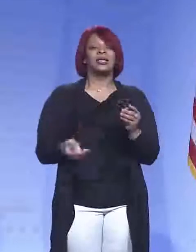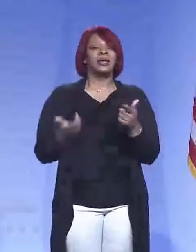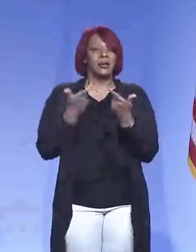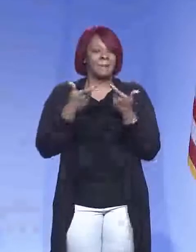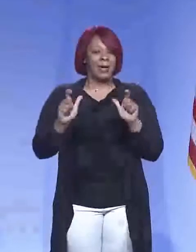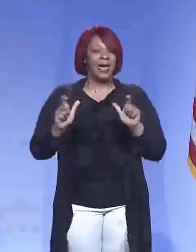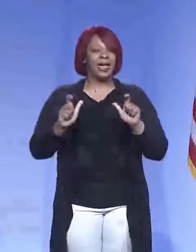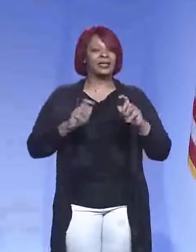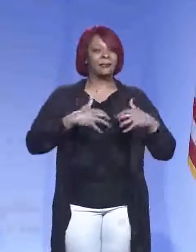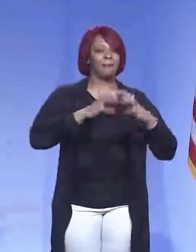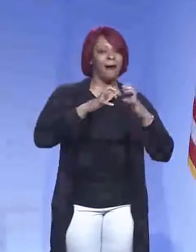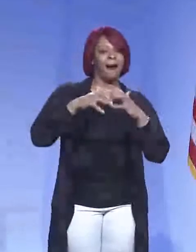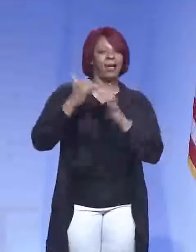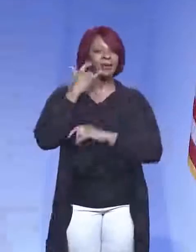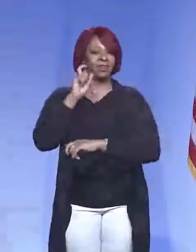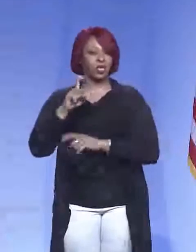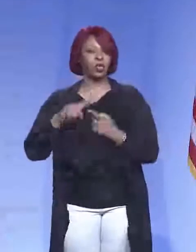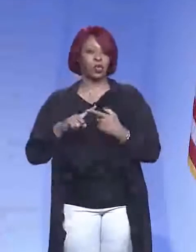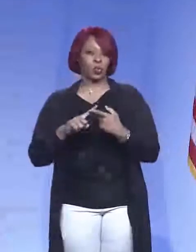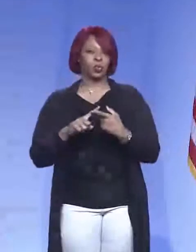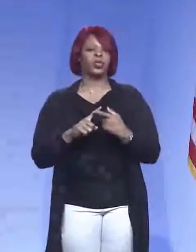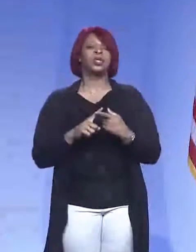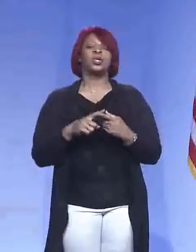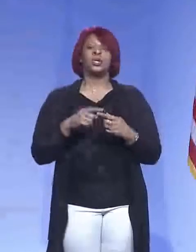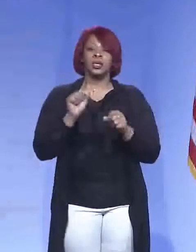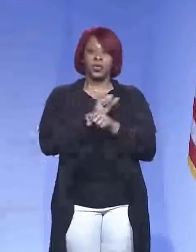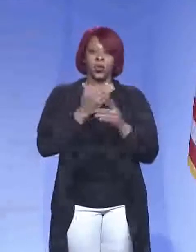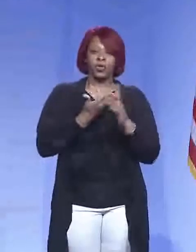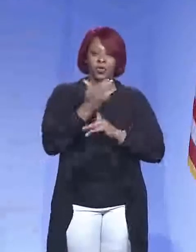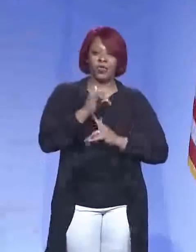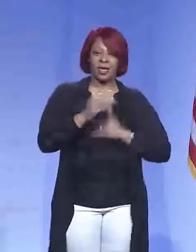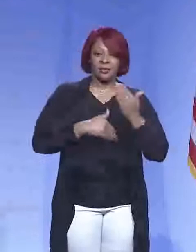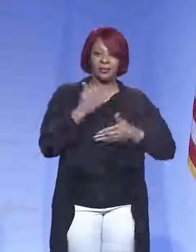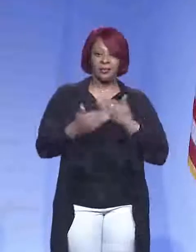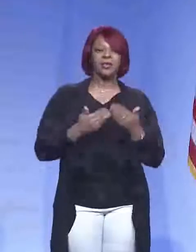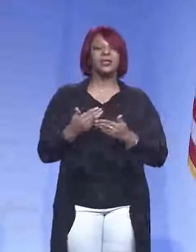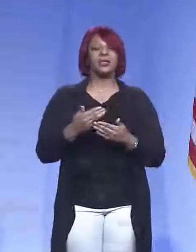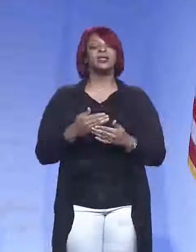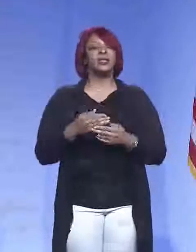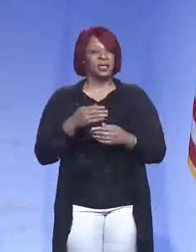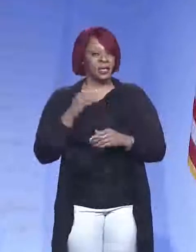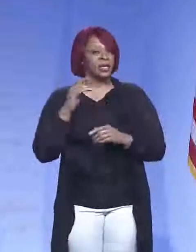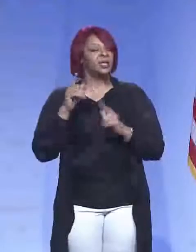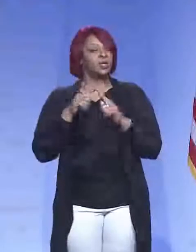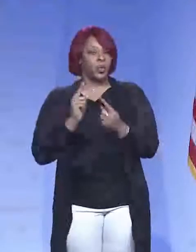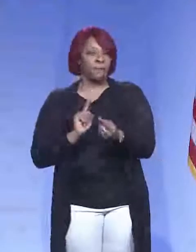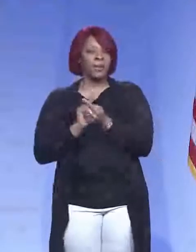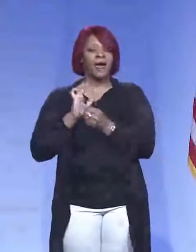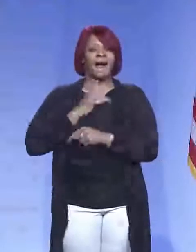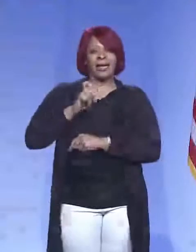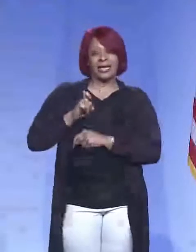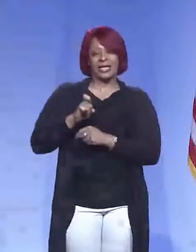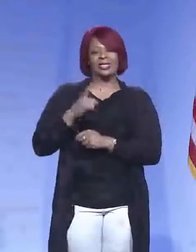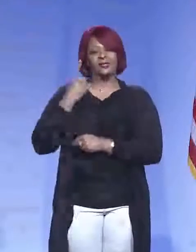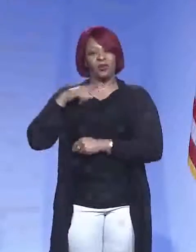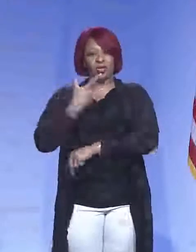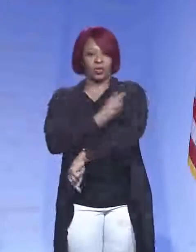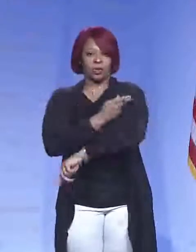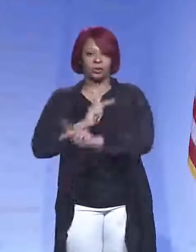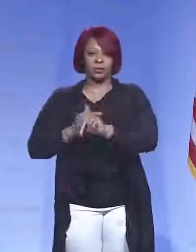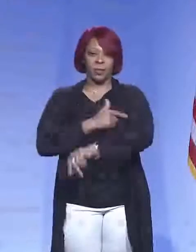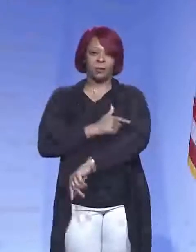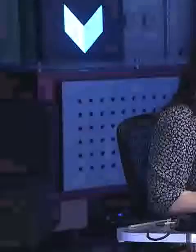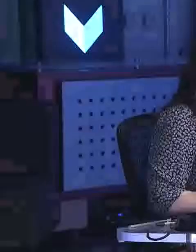vaccination pods. If we need to, uh, we're working through all those processes now. So as our apportionment increases, so will our capability to be able to get those shots in arms.